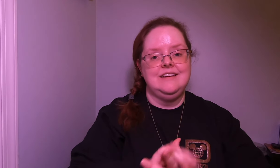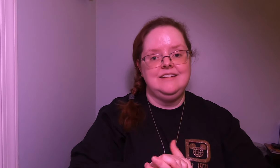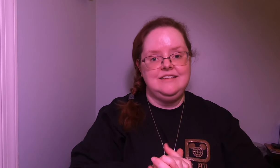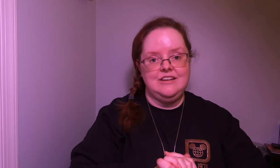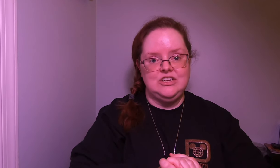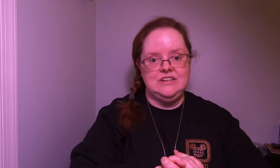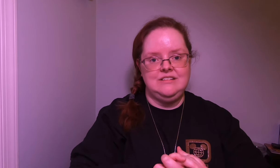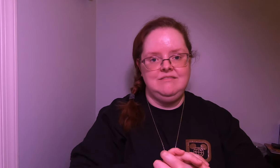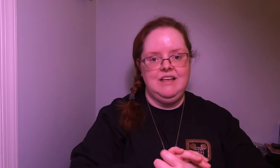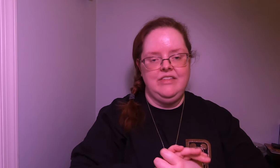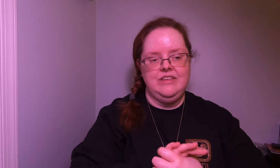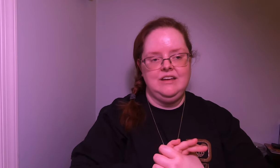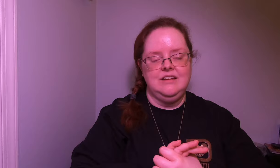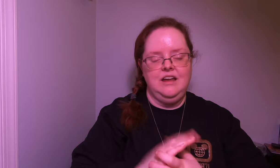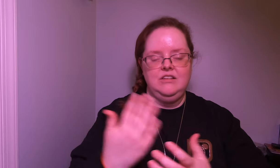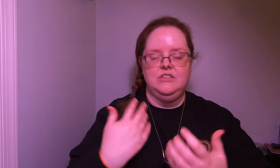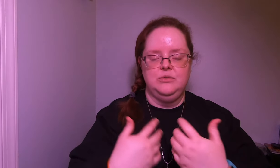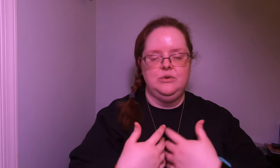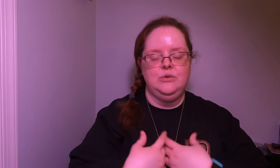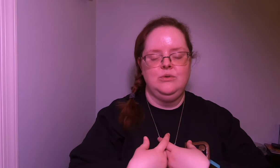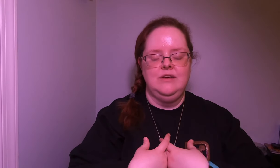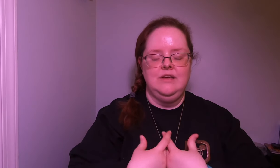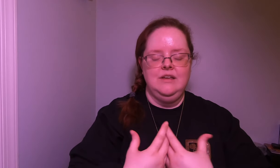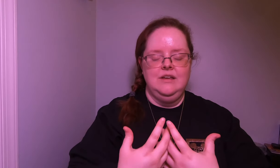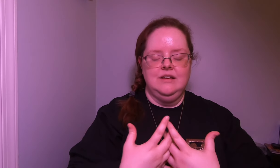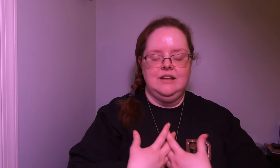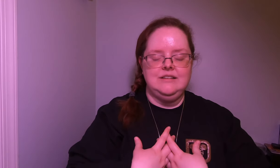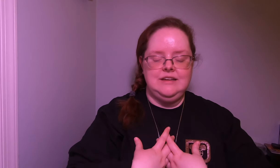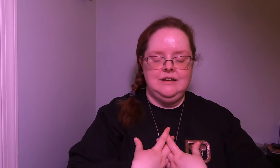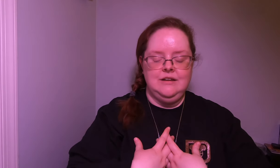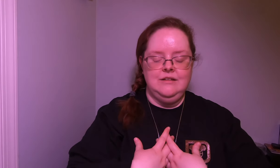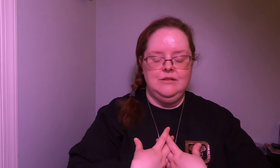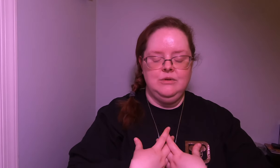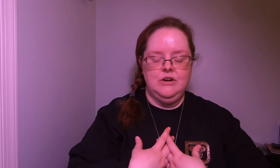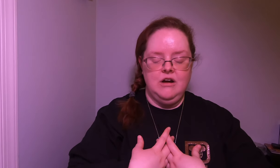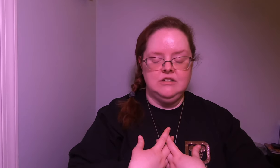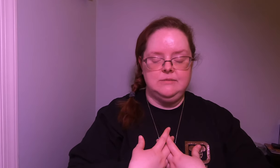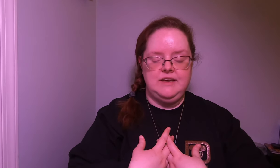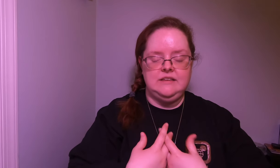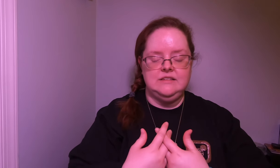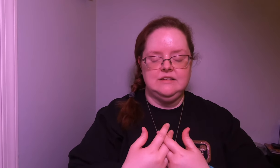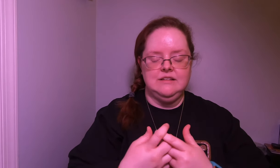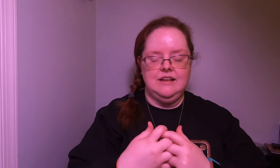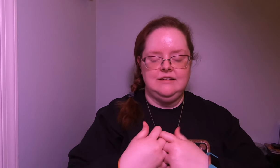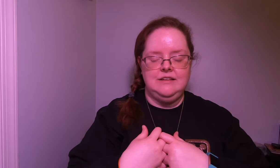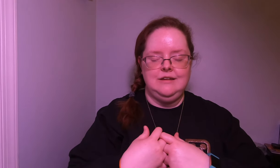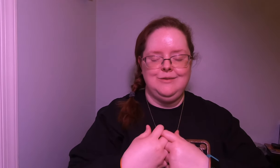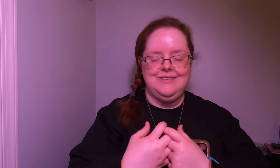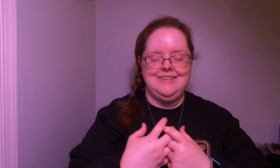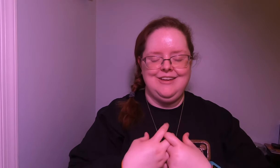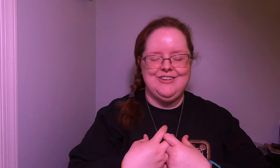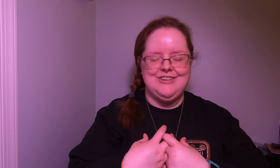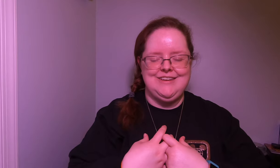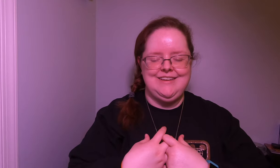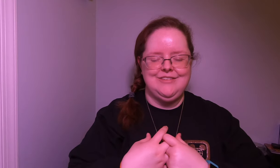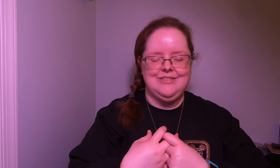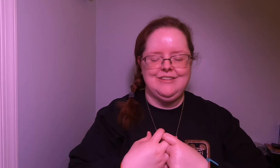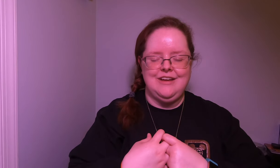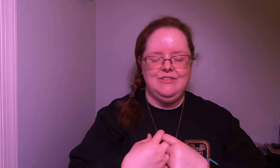set an intention and then guide us through connecting with our heart space connecting with the energy the love